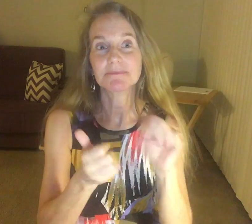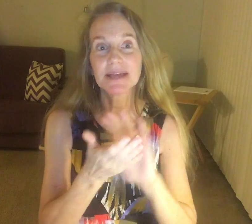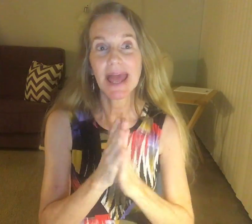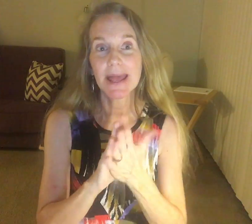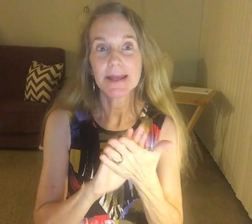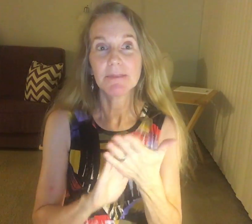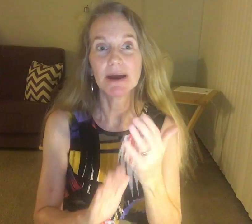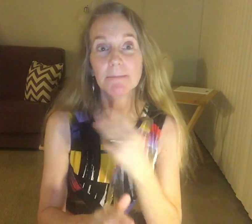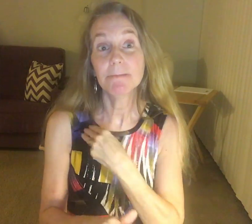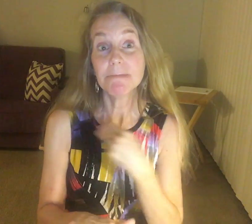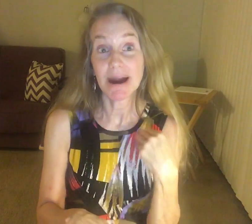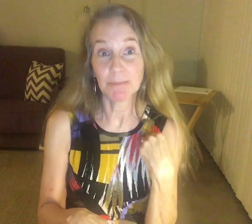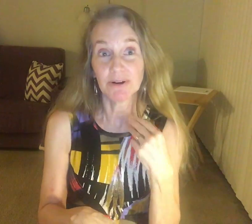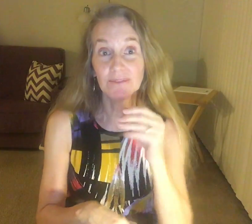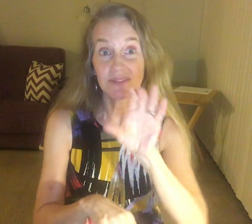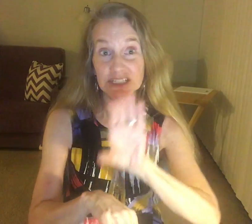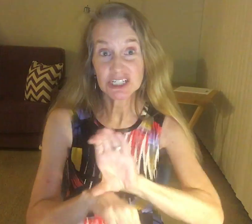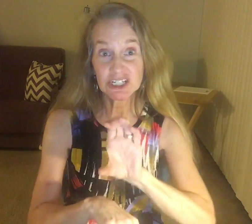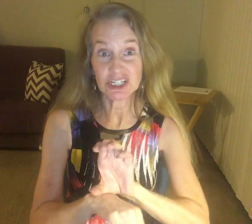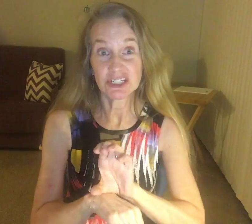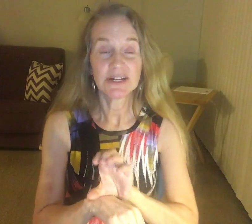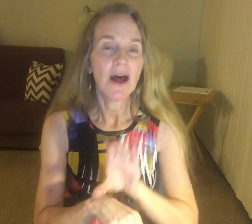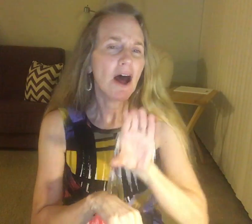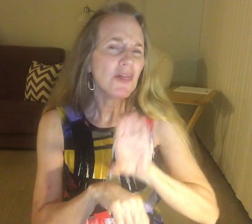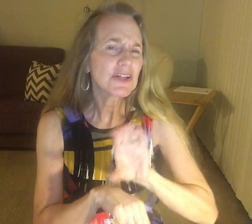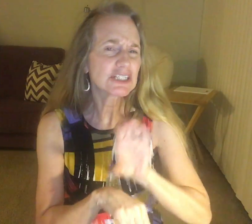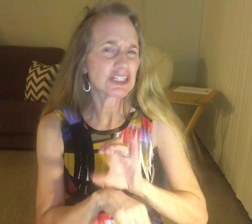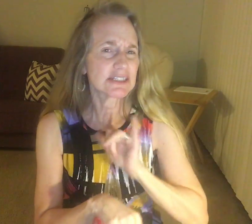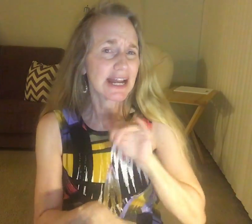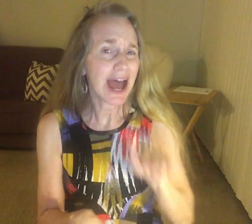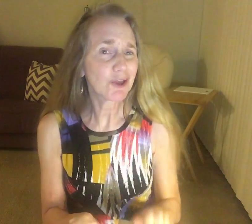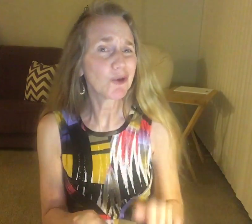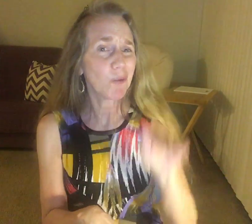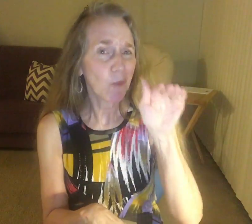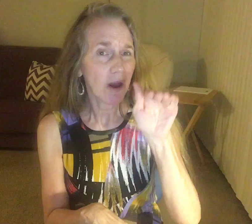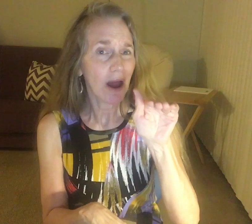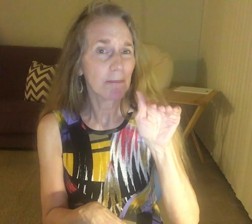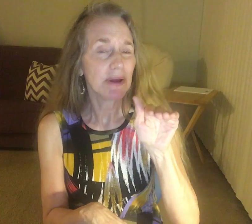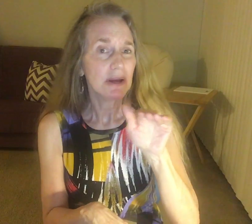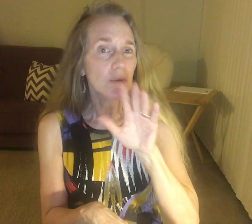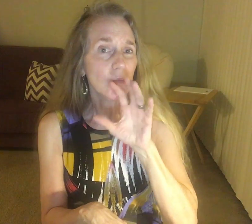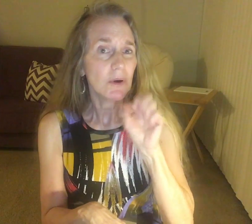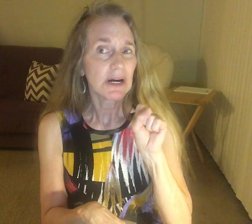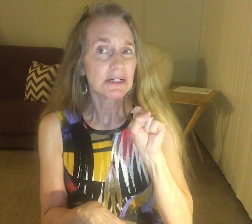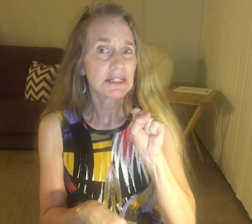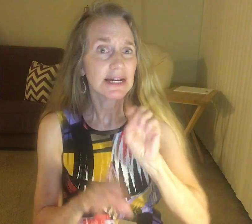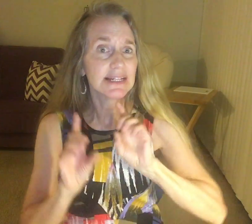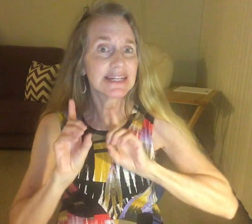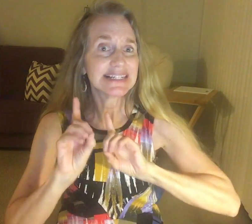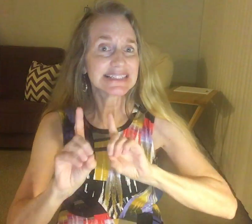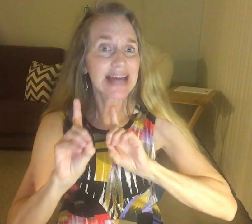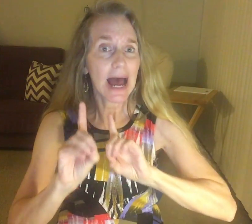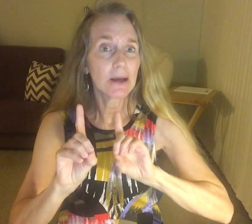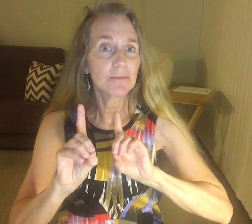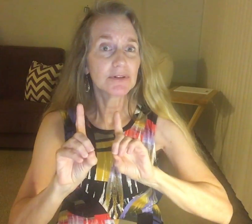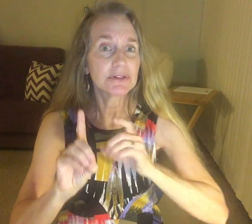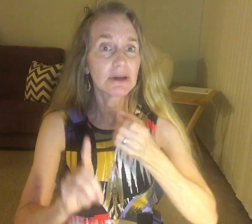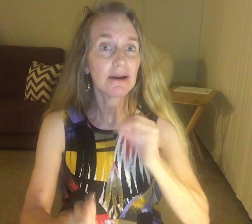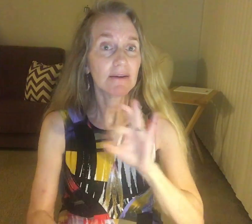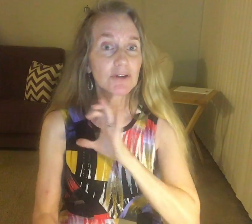He became. A labor of the church. So it showed that I'm clear on. Well, the disciples. Of